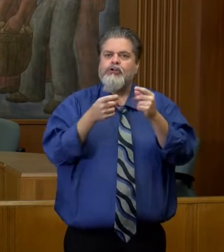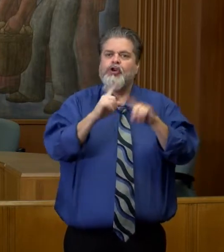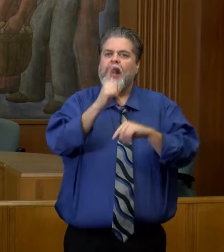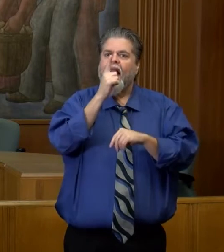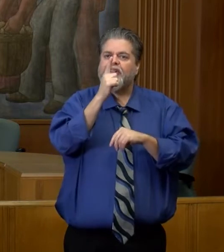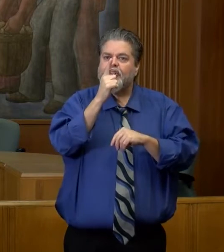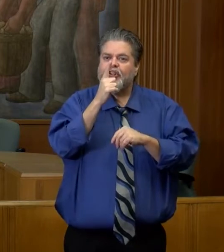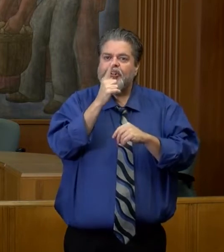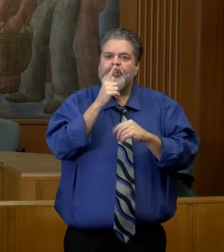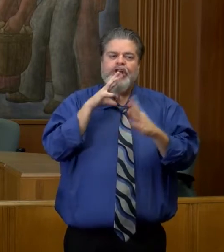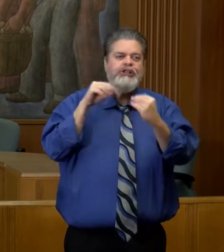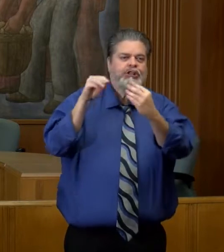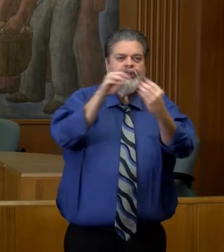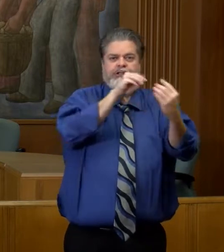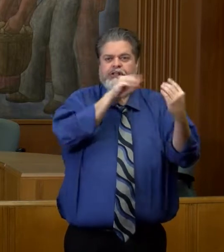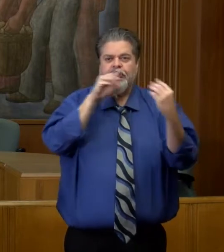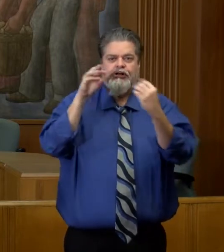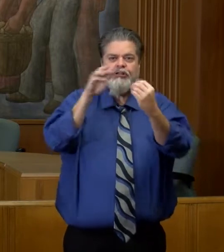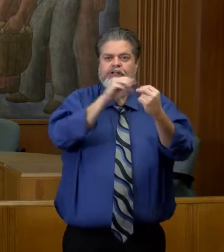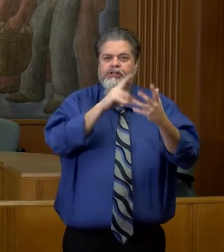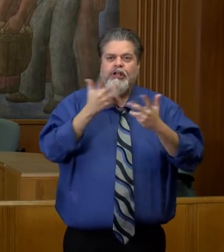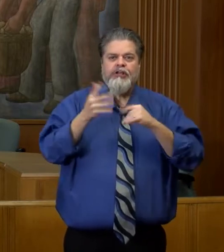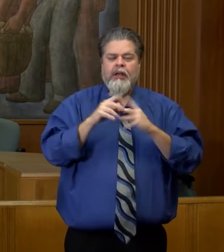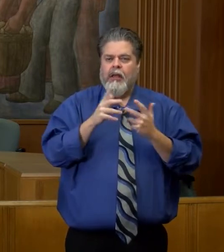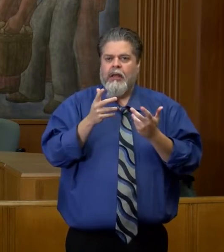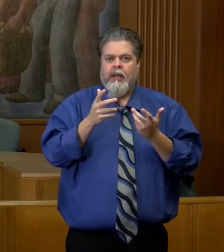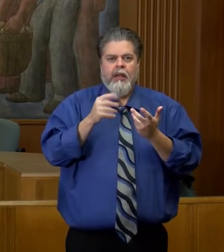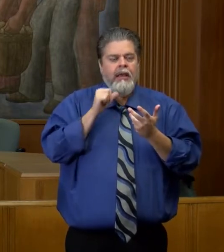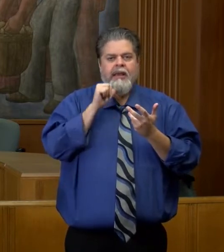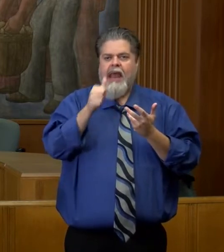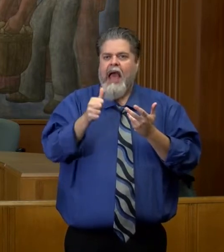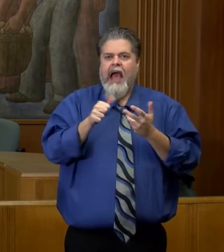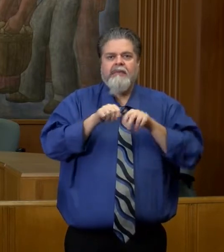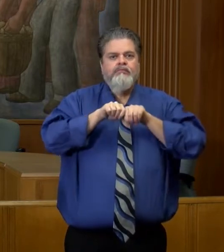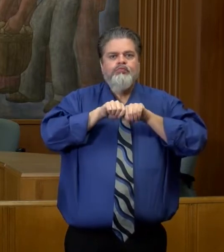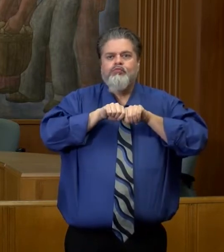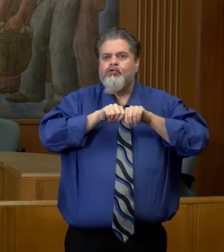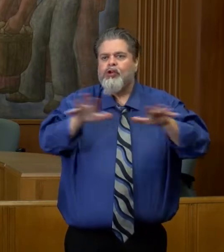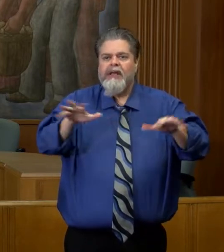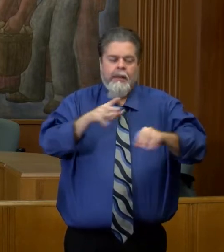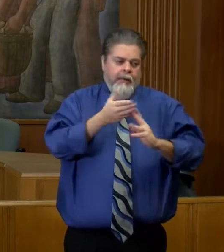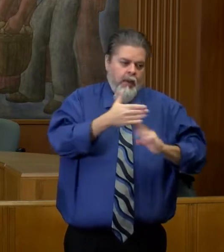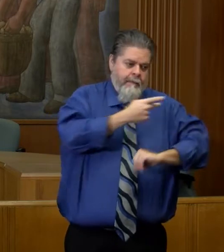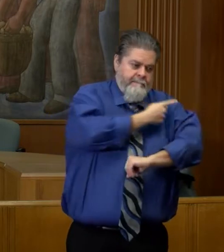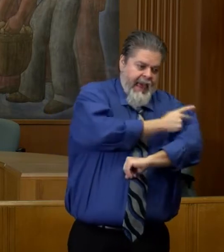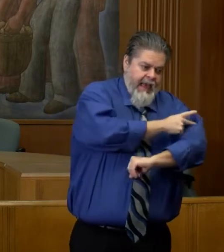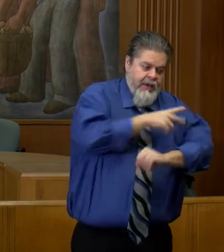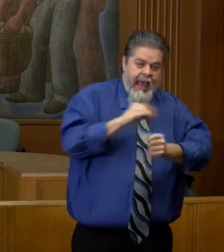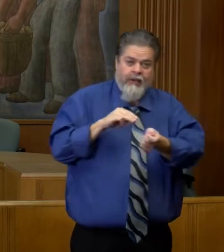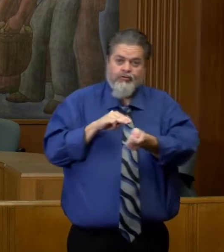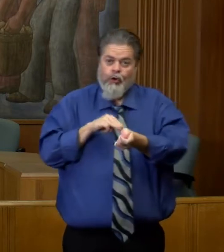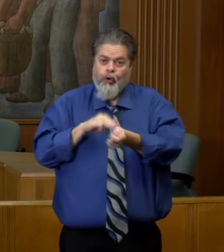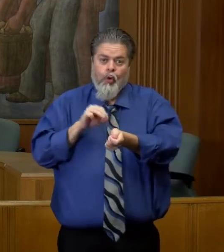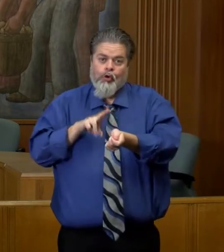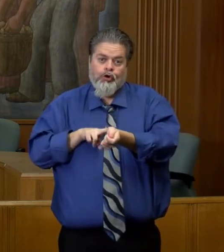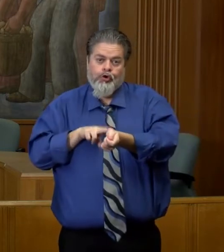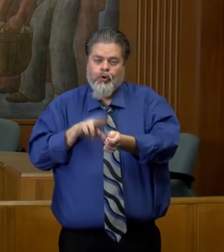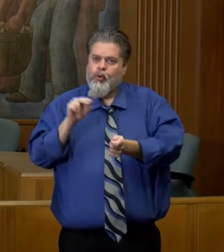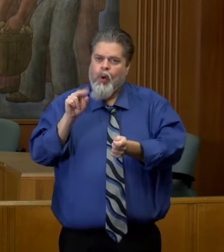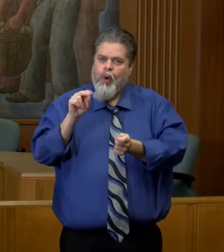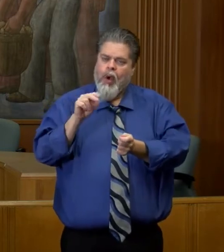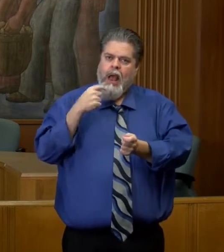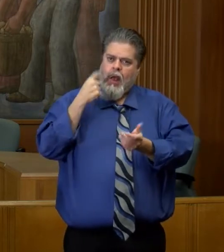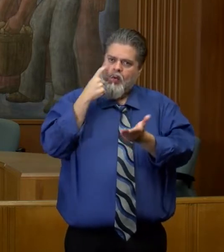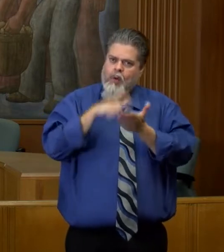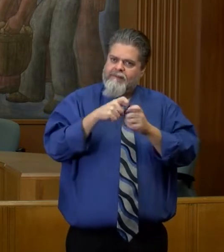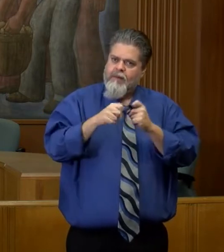break. You know, within the health care system, we're not seeing cases getting transferred, you know, between a patient and health care worker. We're seeing it because they sit down in